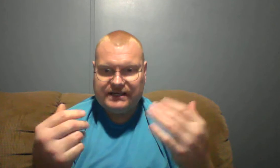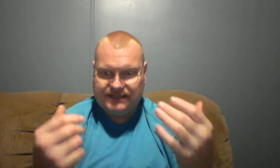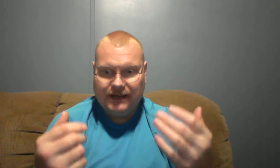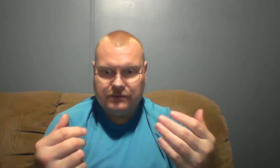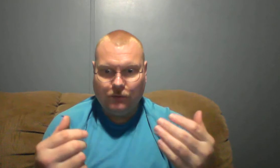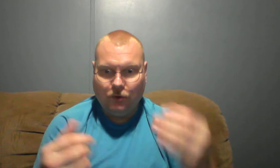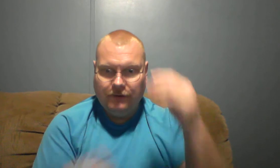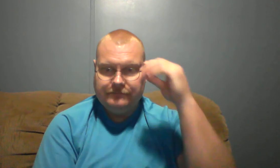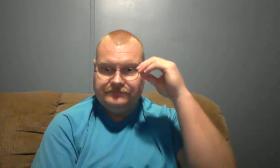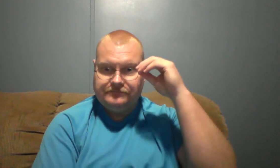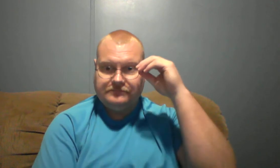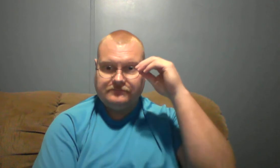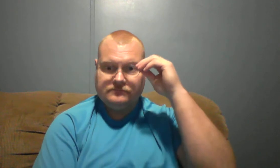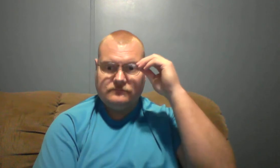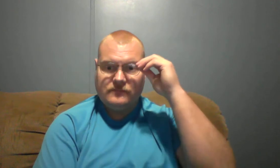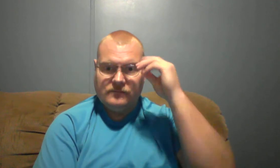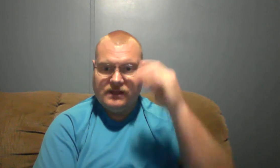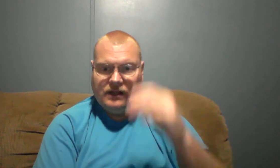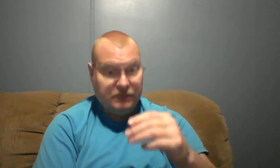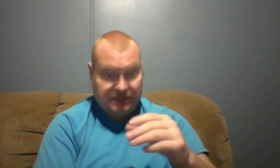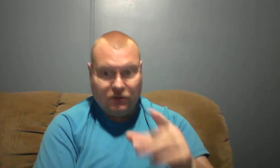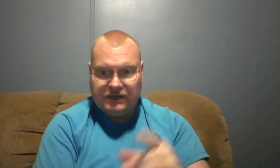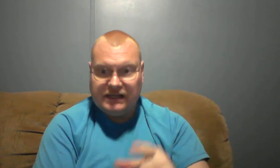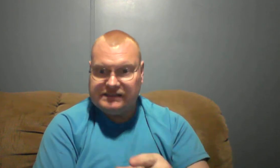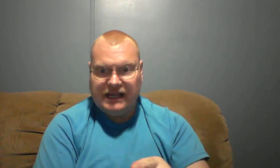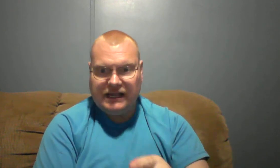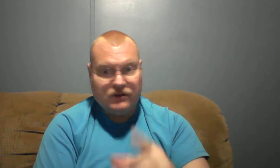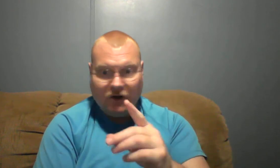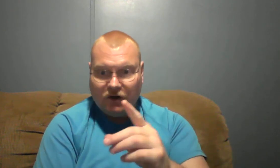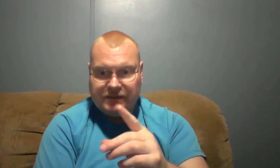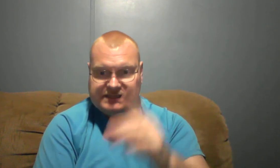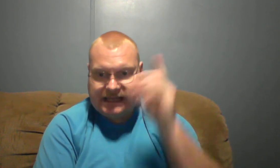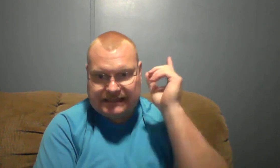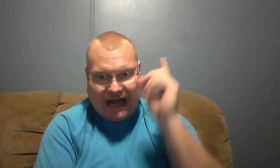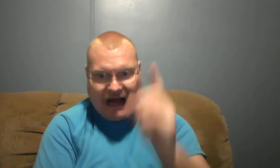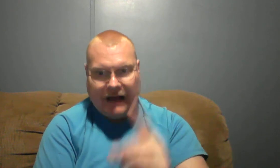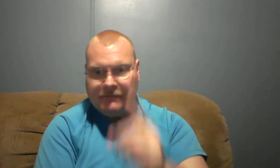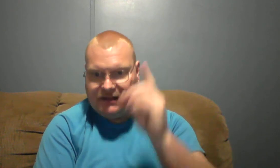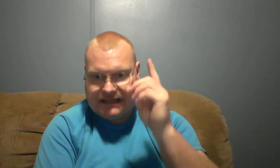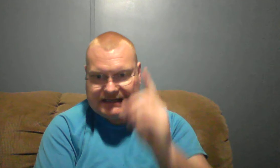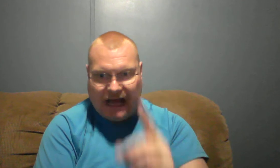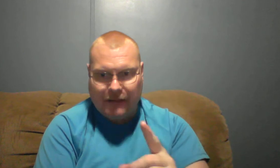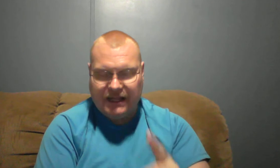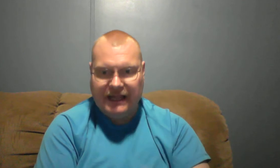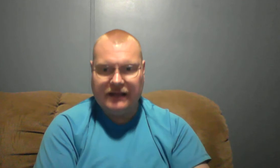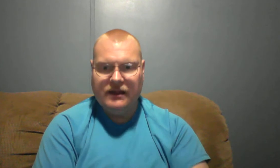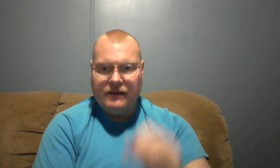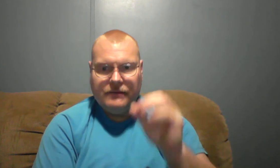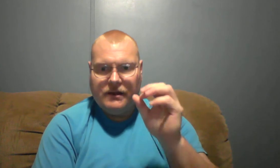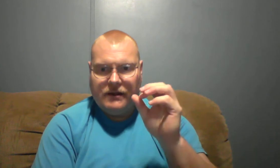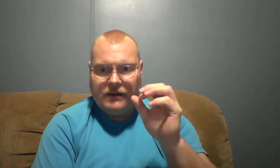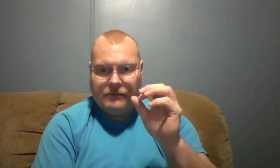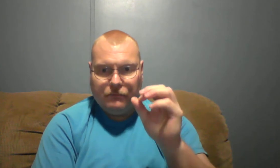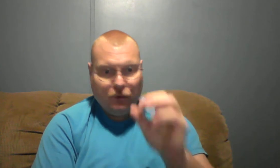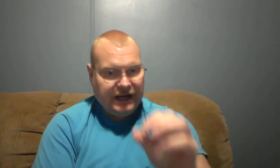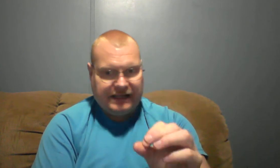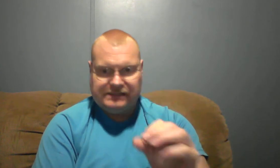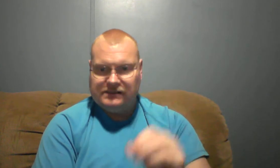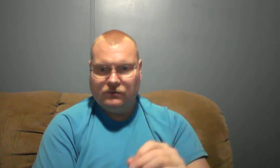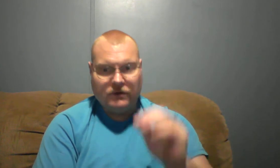temptable. But the Lord does say, and you've heard me say it time and time again. Press. We're to